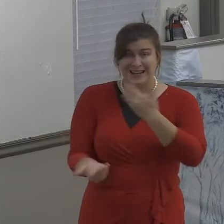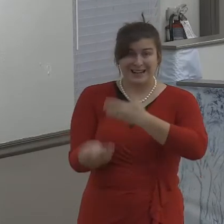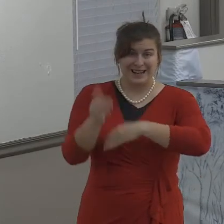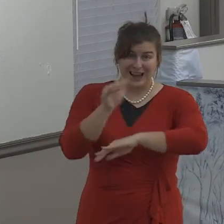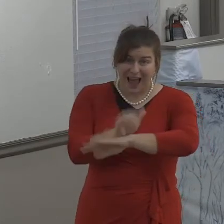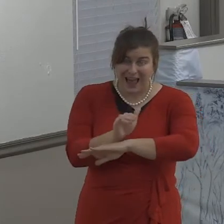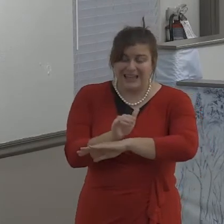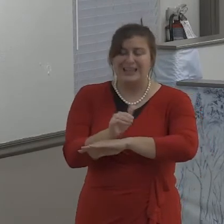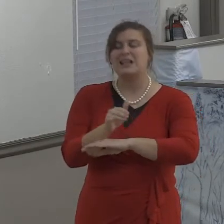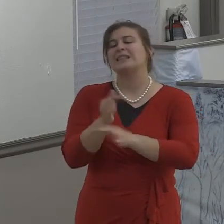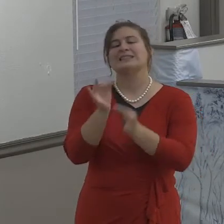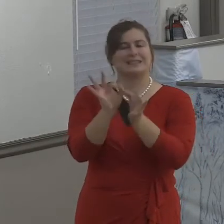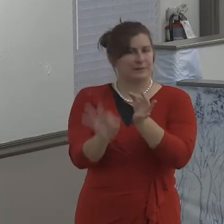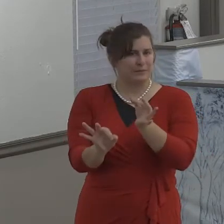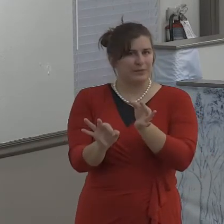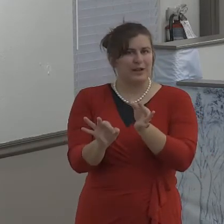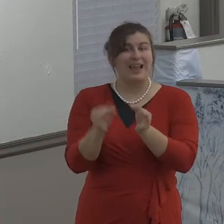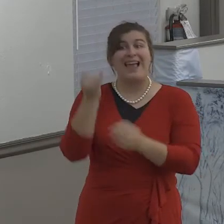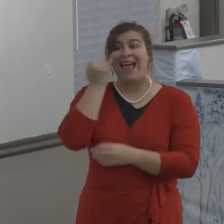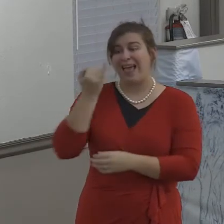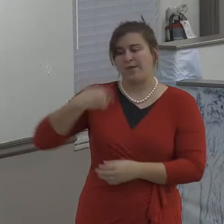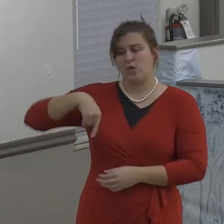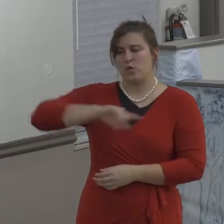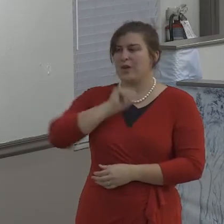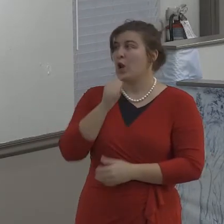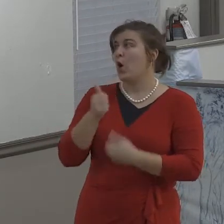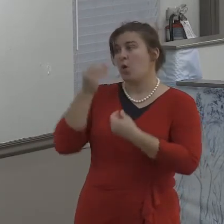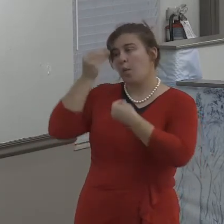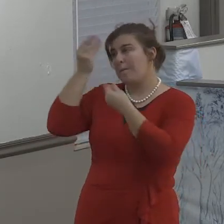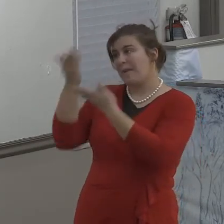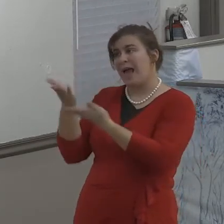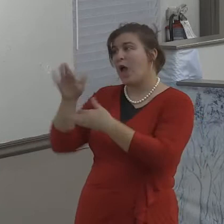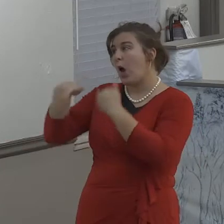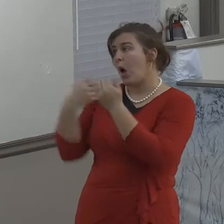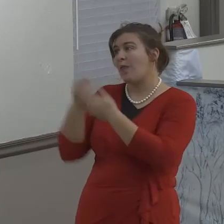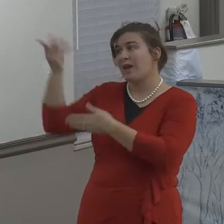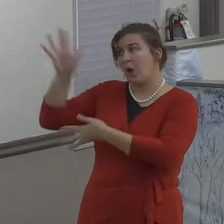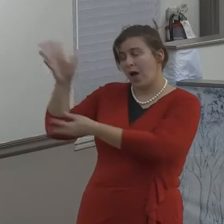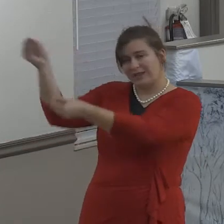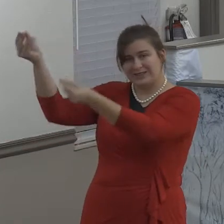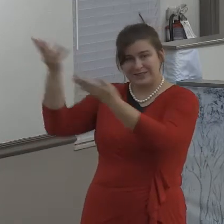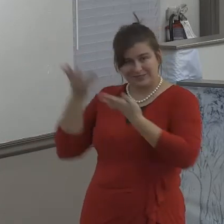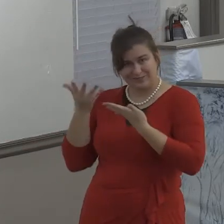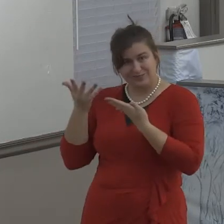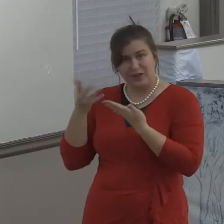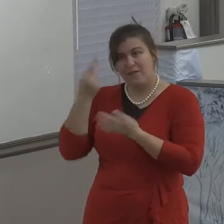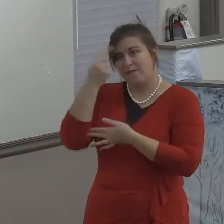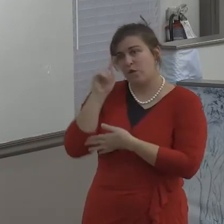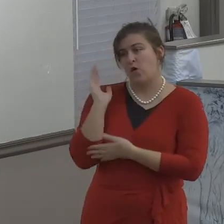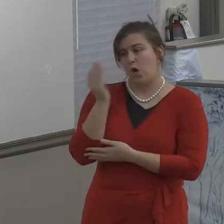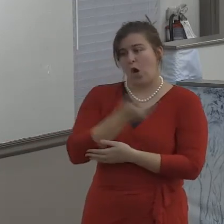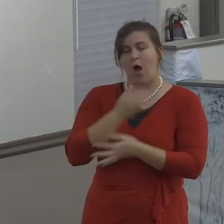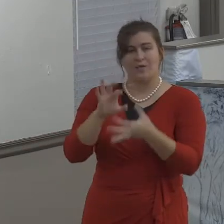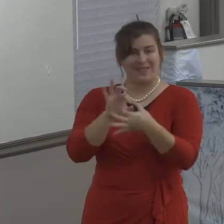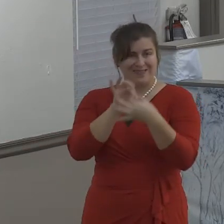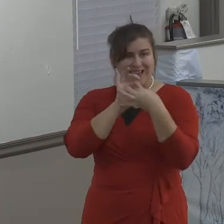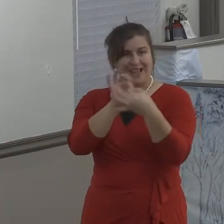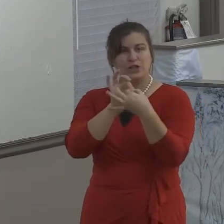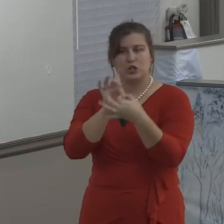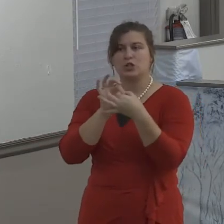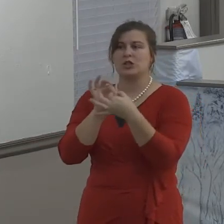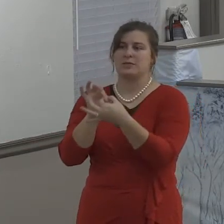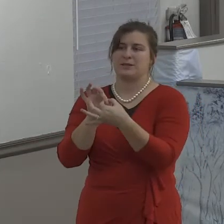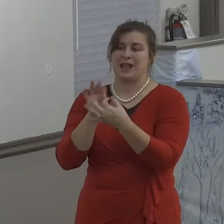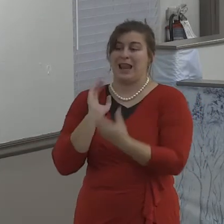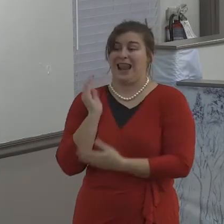measure, we are actually just hurting ourselves because we're grieving the Holy Spirit of God. And one day,